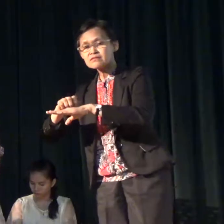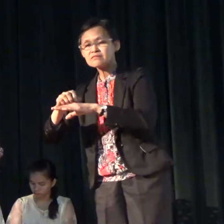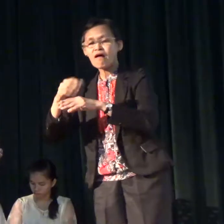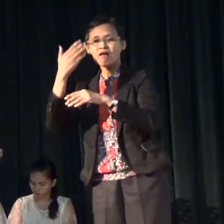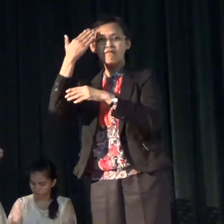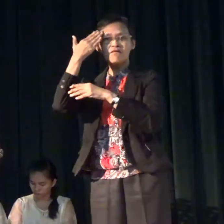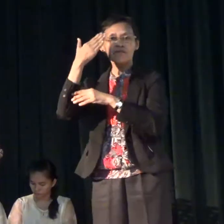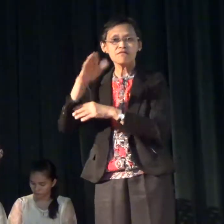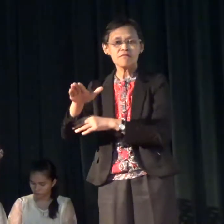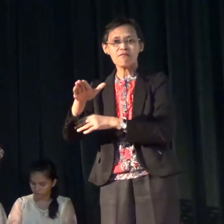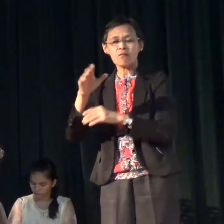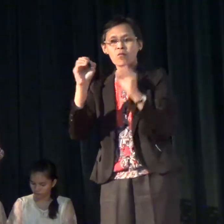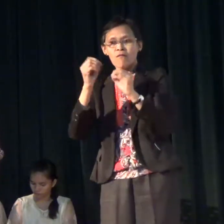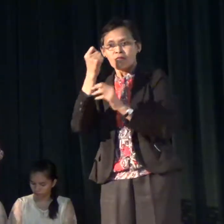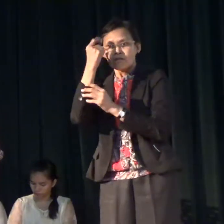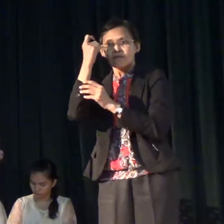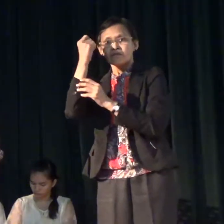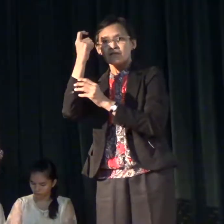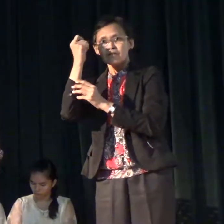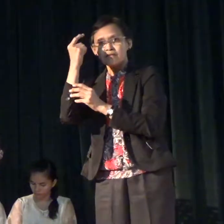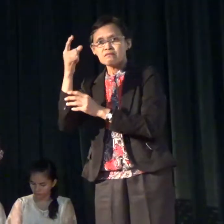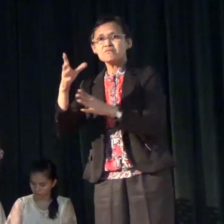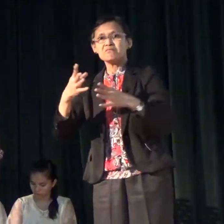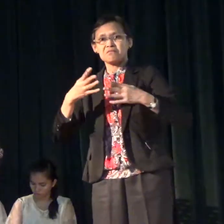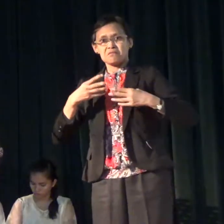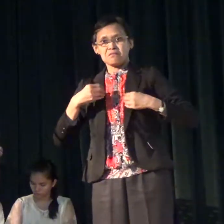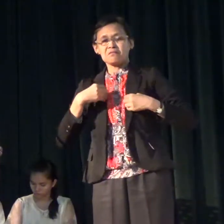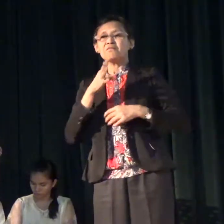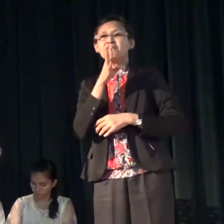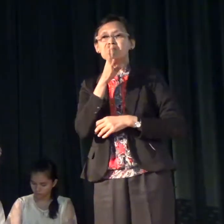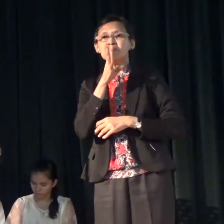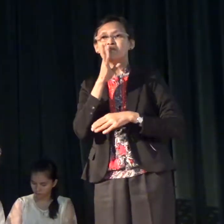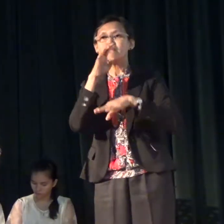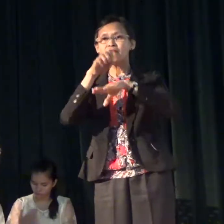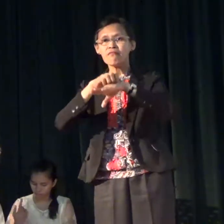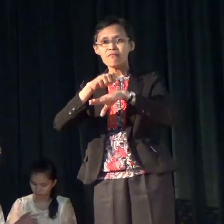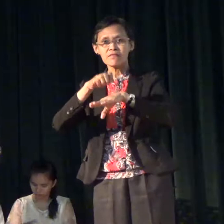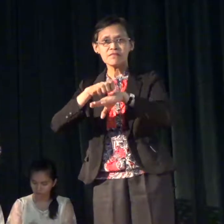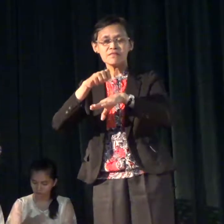understanding and acquiring spoken English.